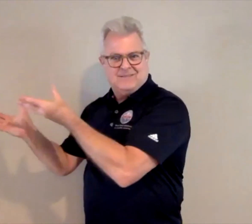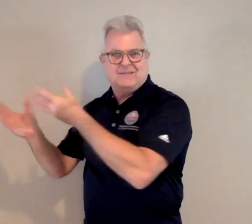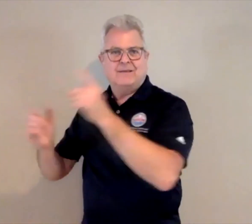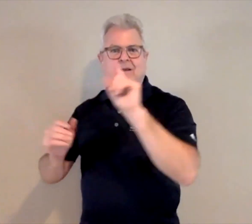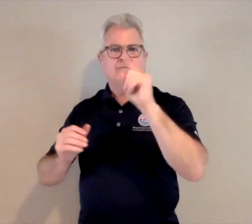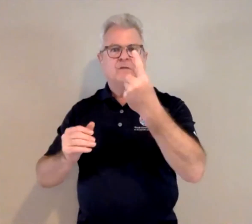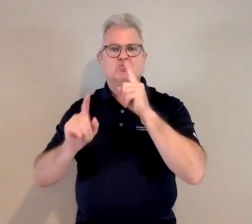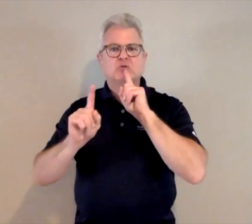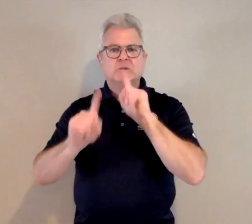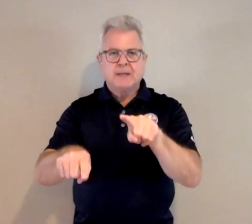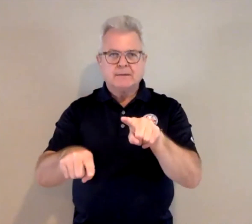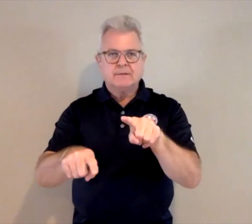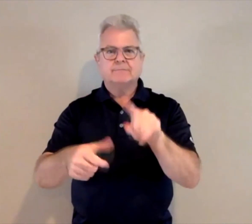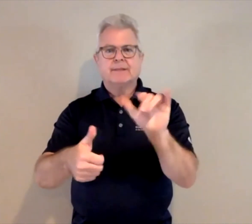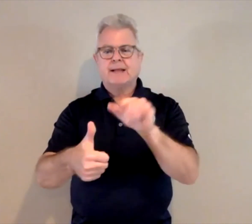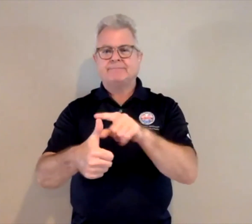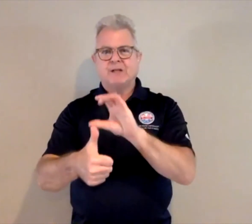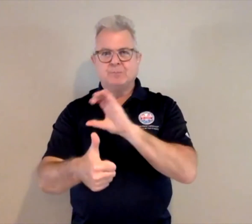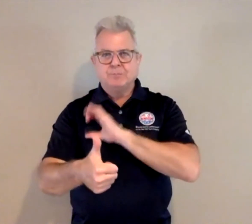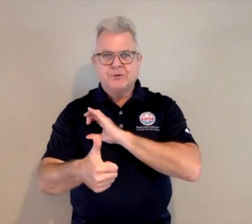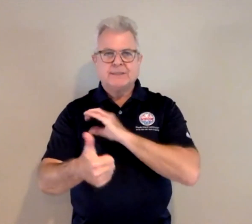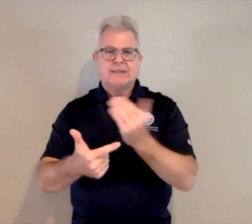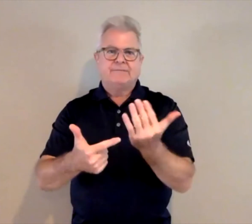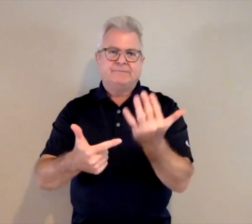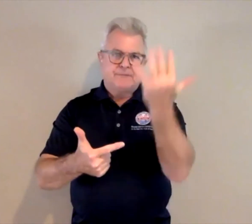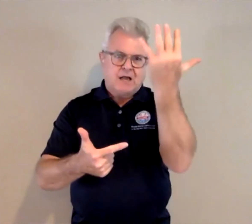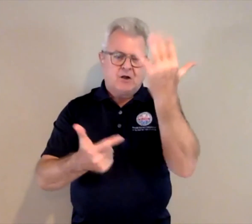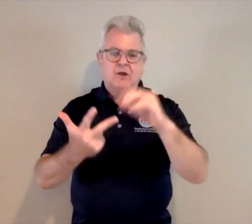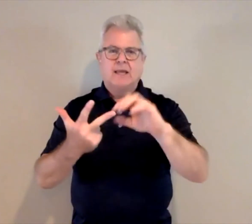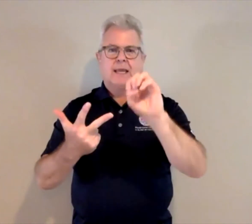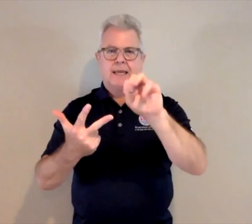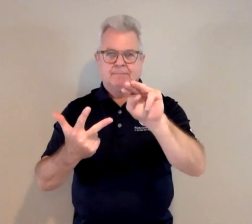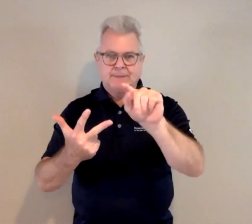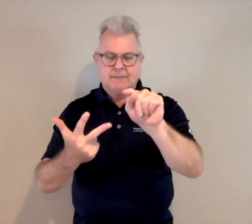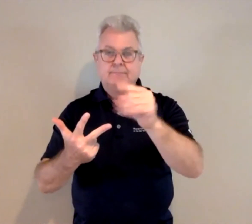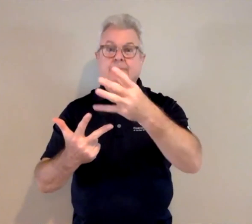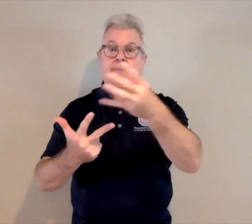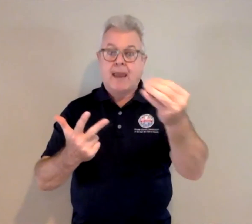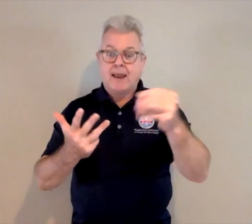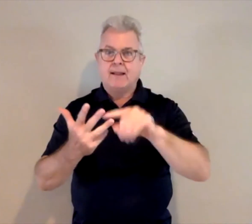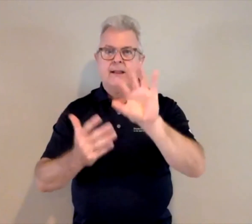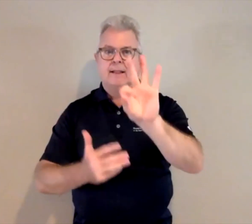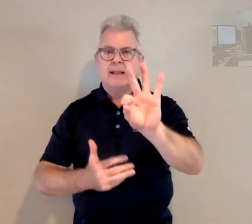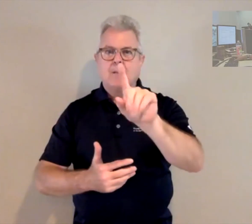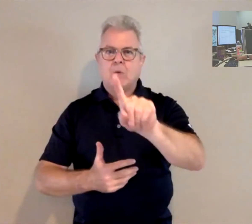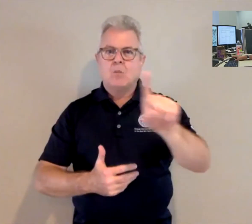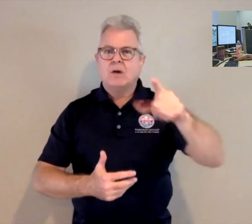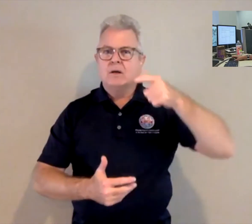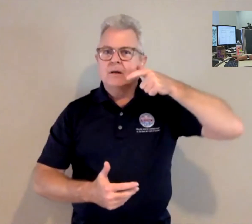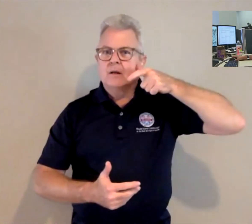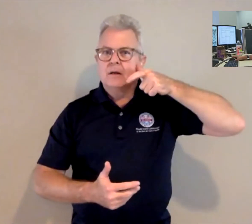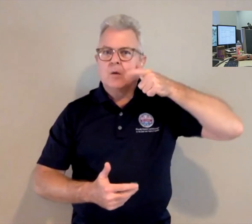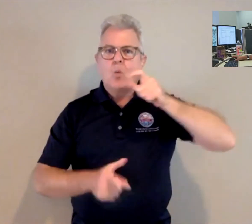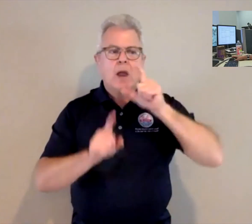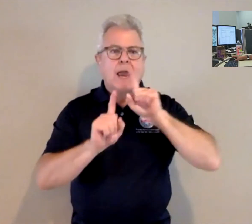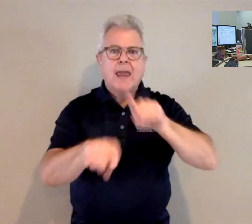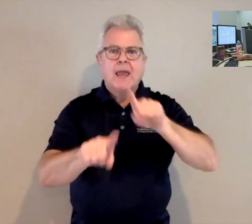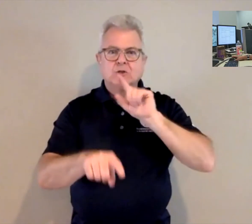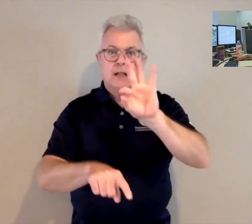database, you would give that information, and then they would give it to emergency responders,